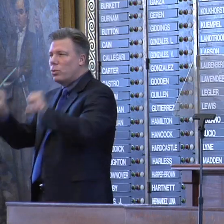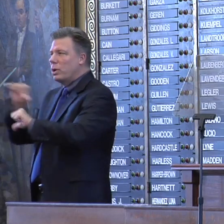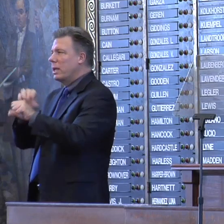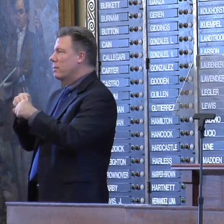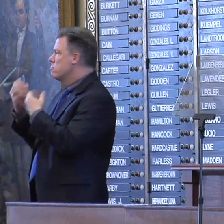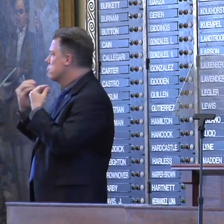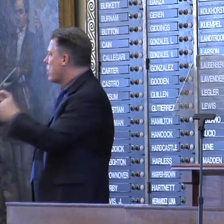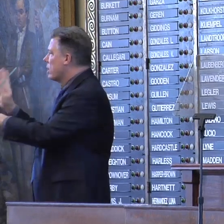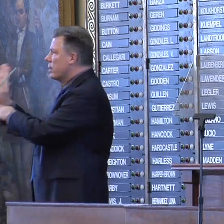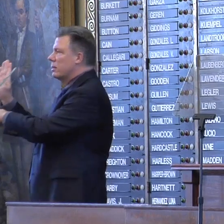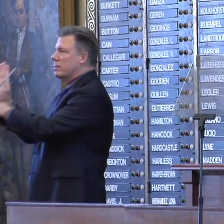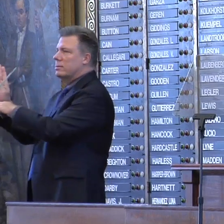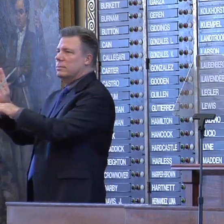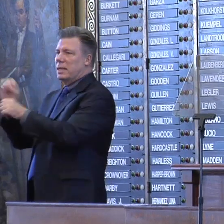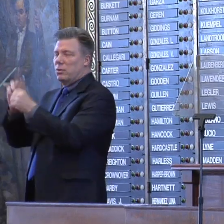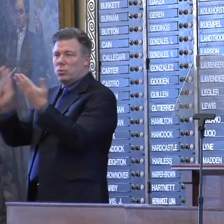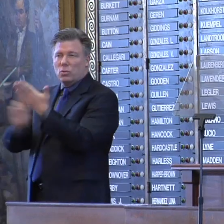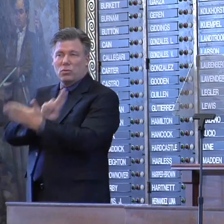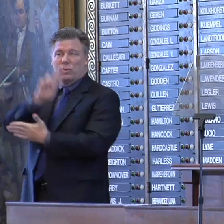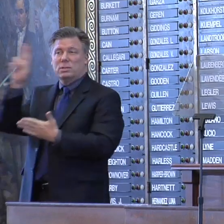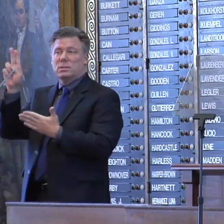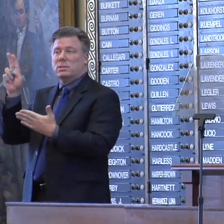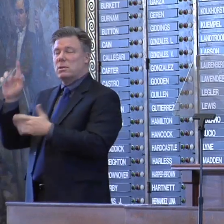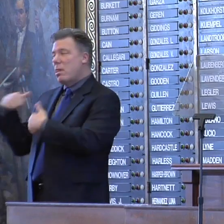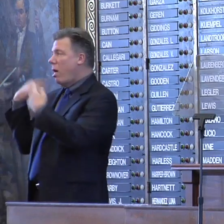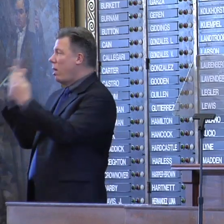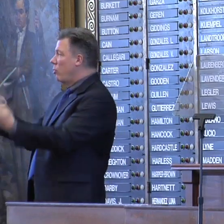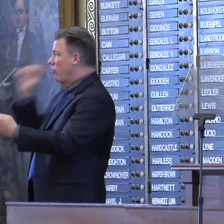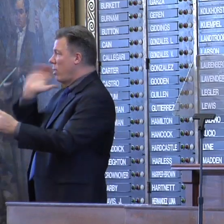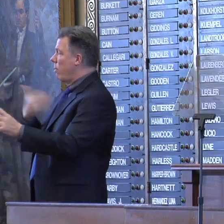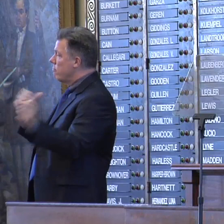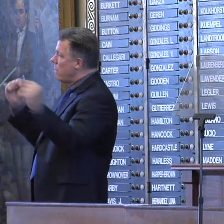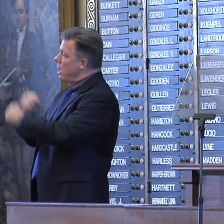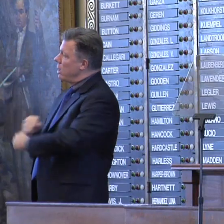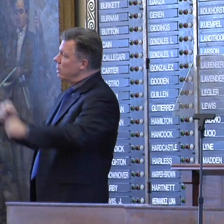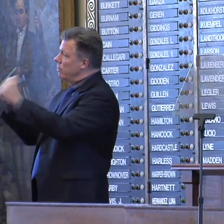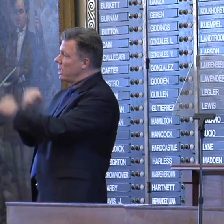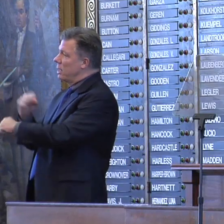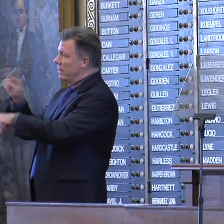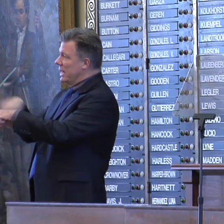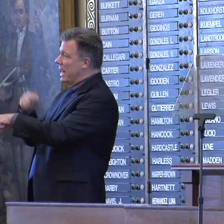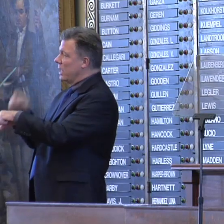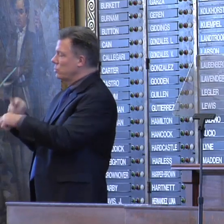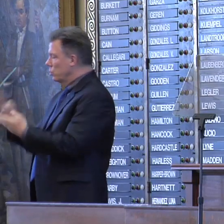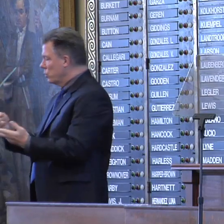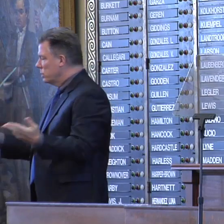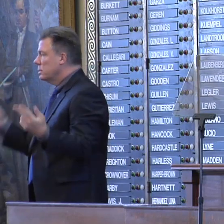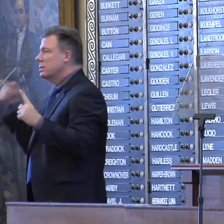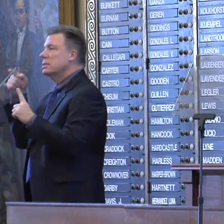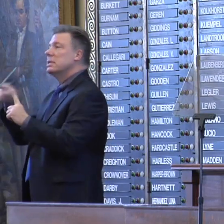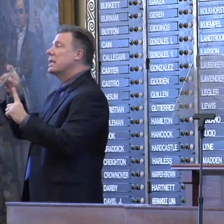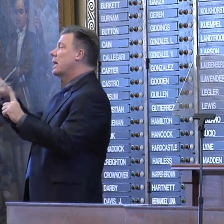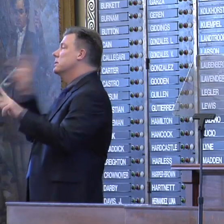long known for our bountiful natural resources, Texas is now esteemed for its greatest resource,